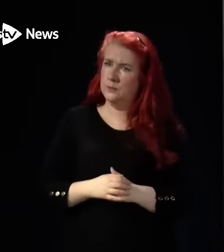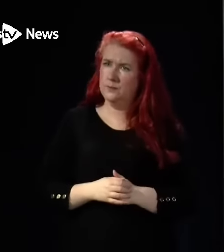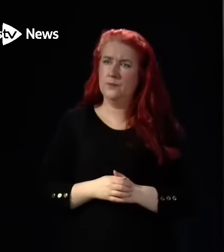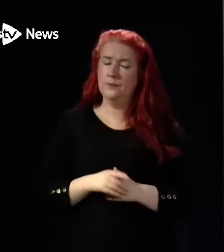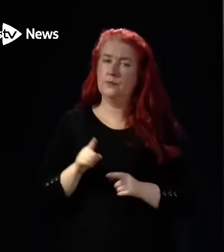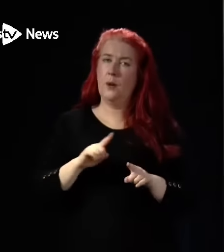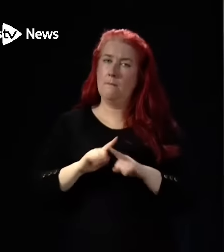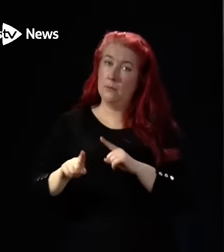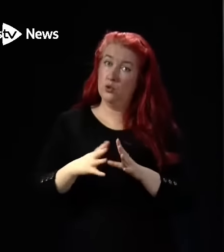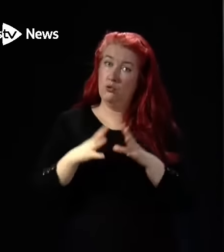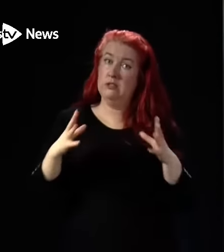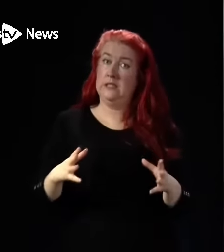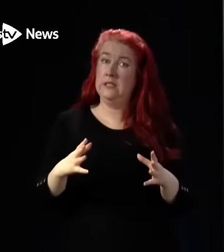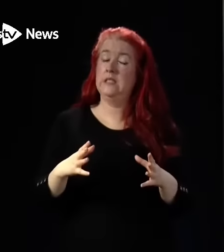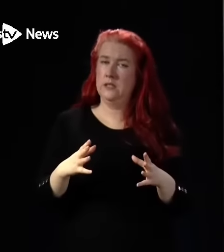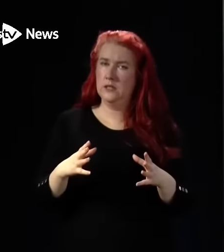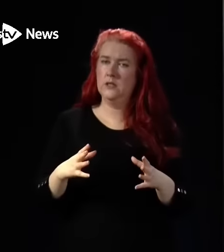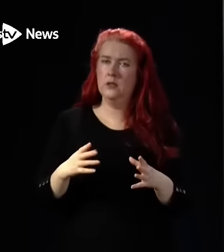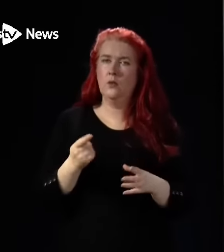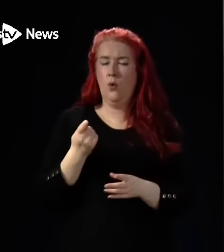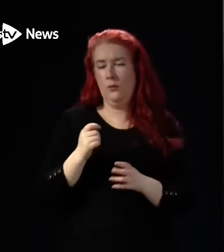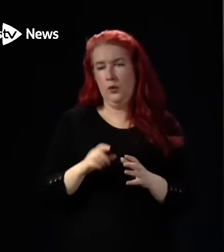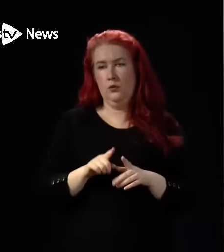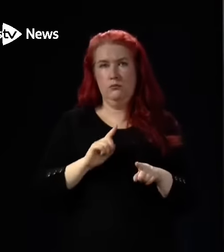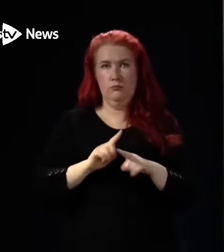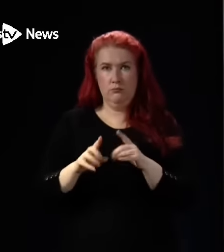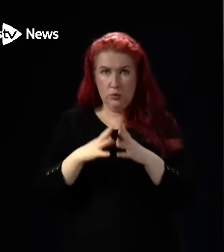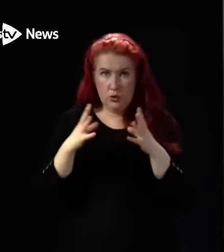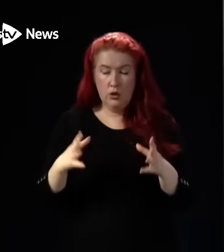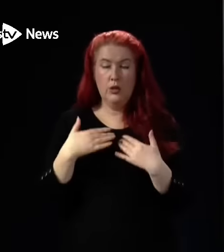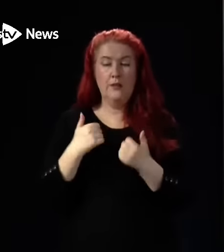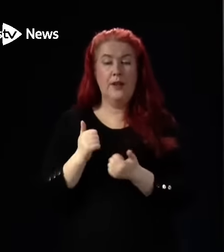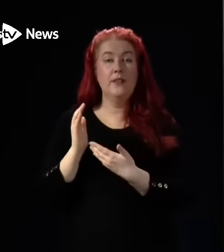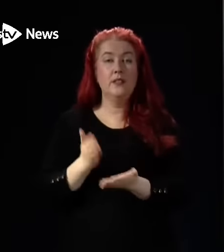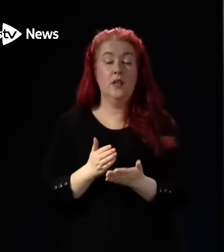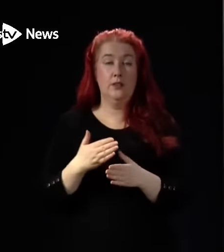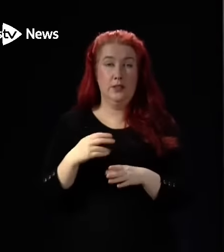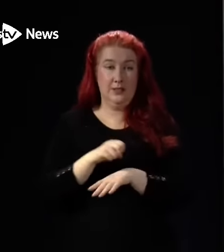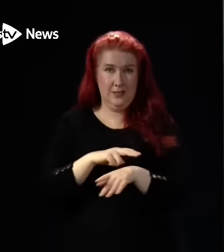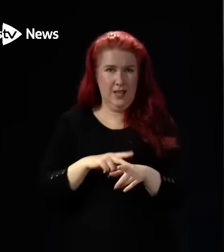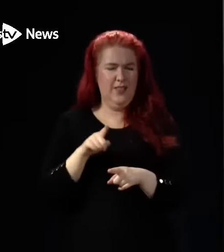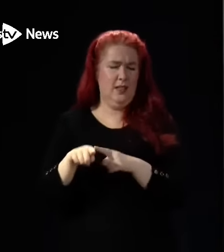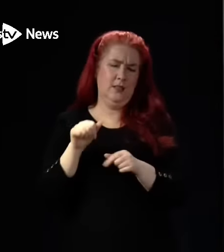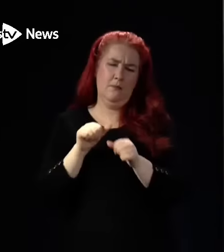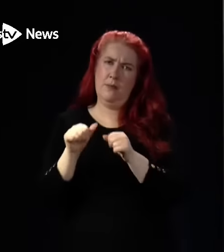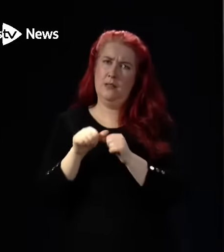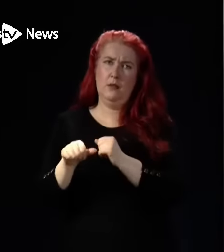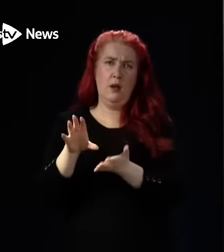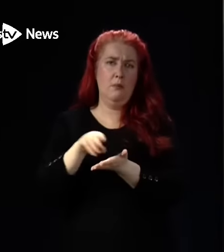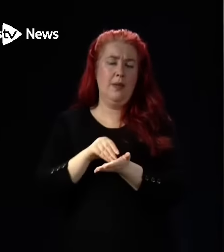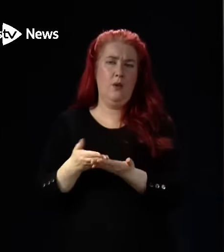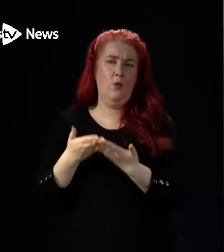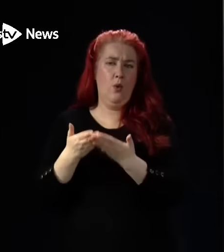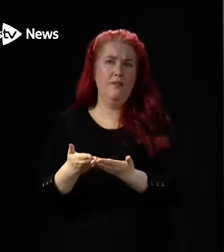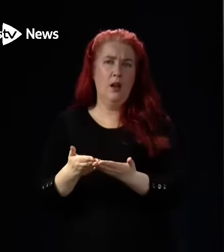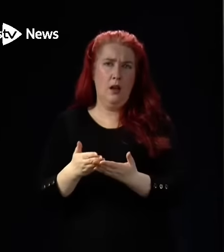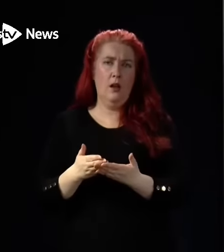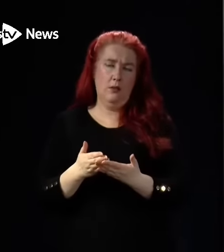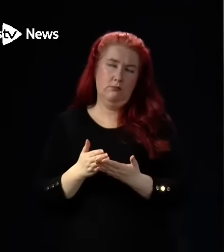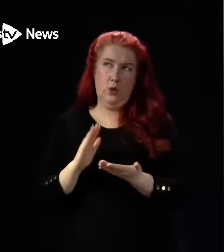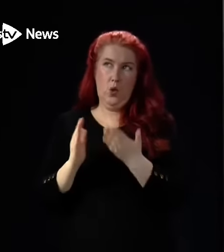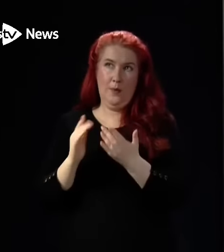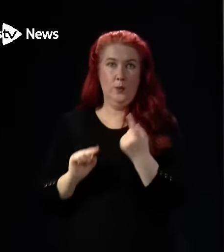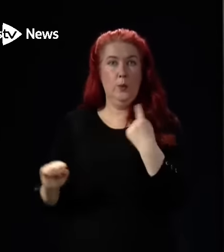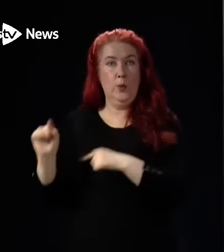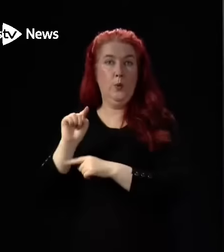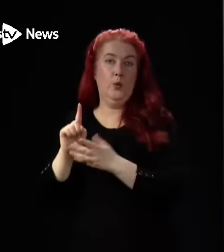the majority, if not the majority, then almost the majority of health service workers, is significantly better than the pay offer on the table elsewhere in